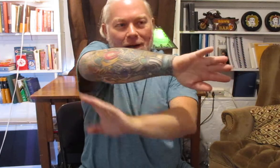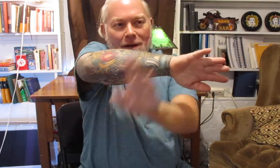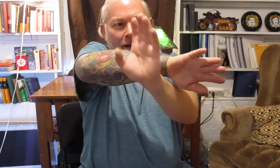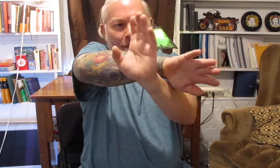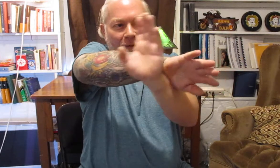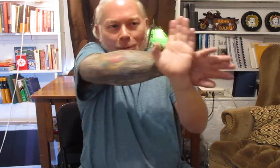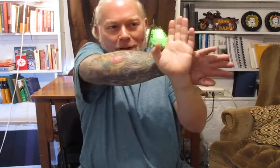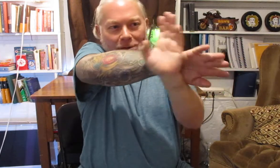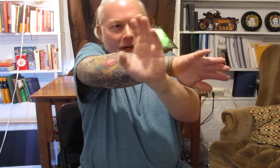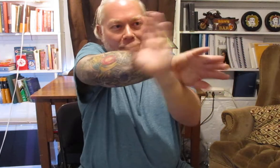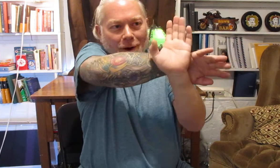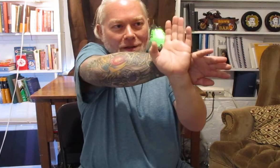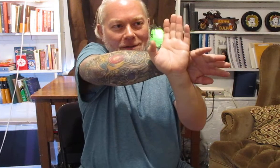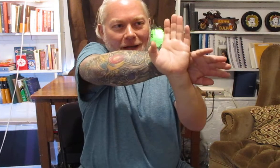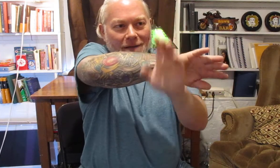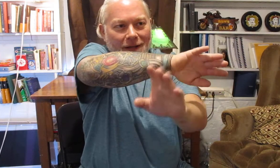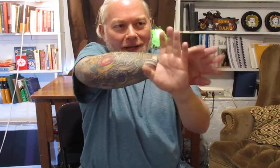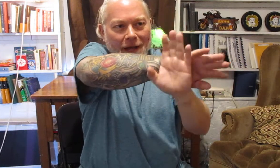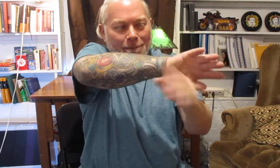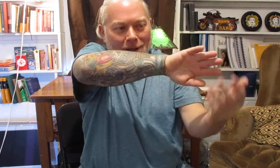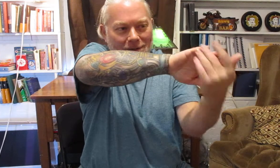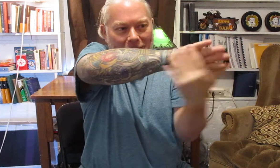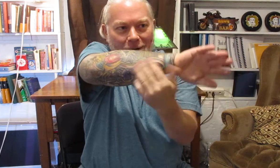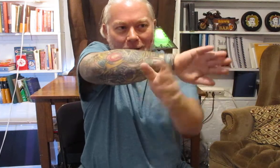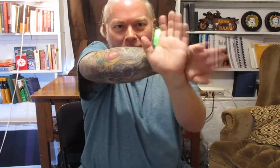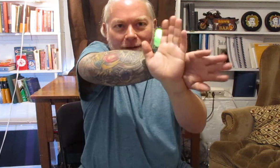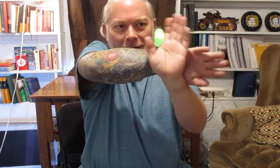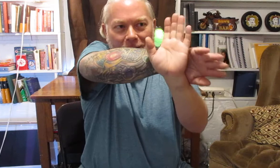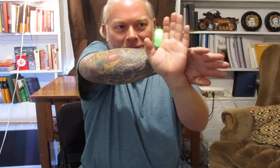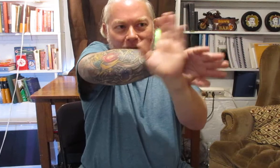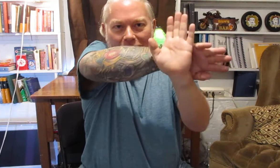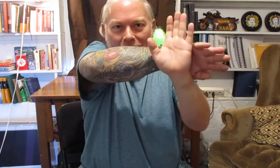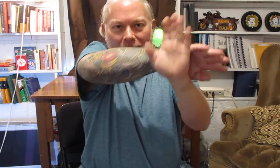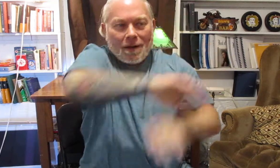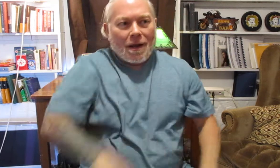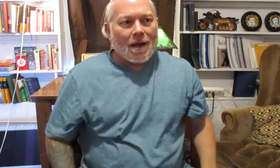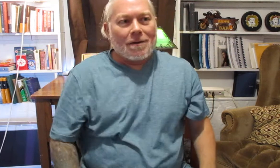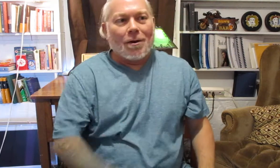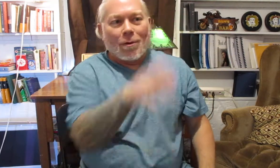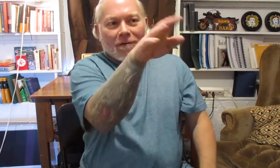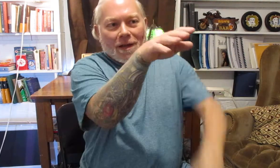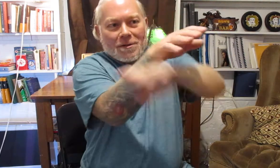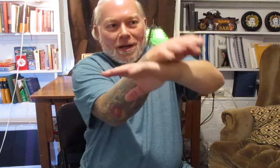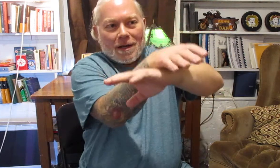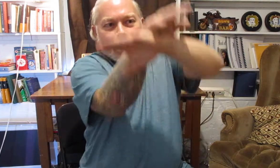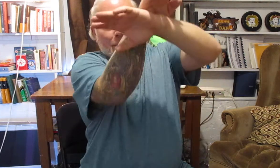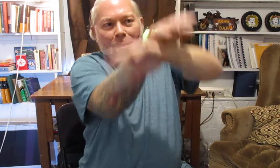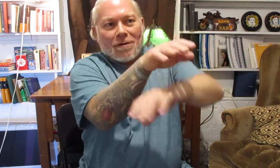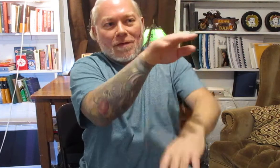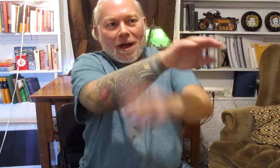but if they want to try to cross that they can't because that hook that hook is there and you know whenever they try to move that